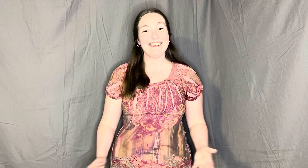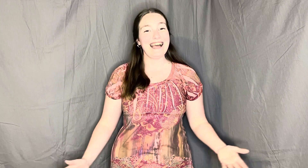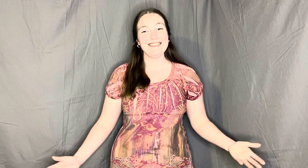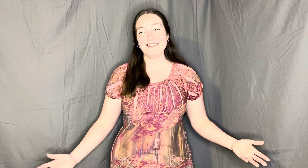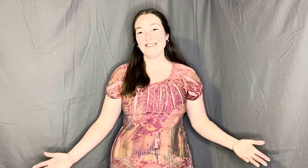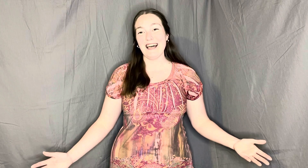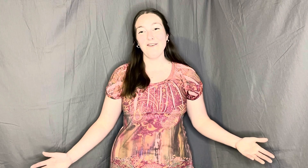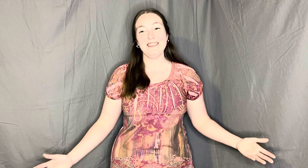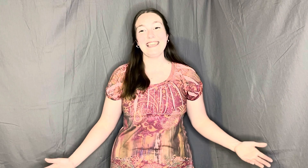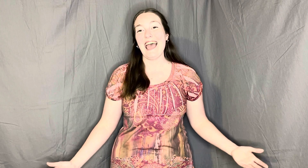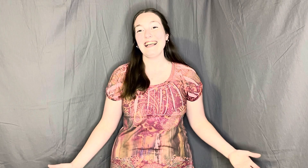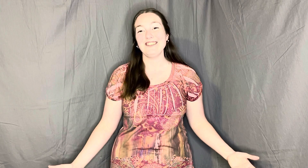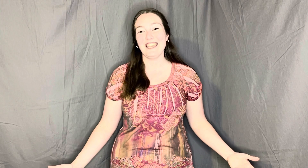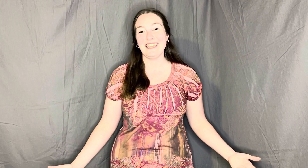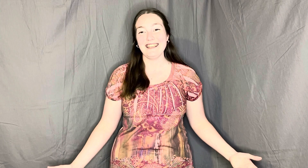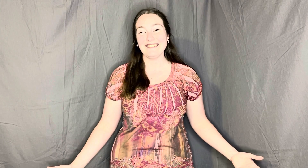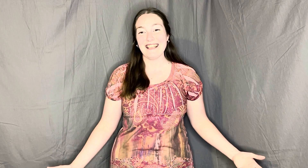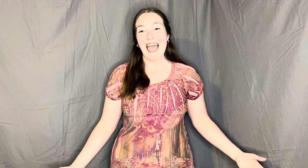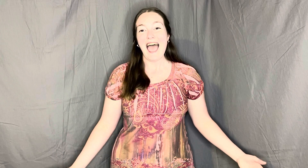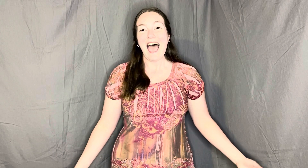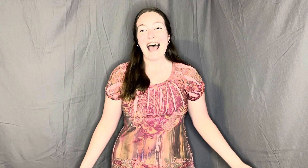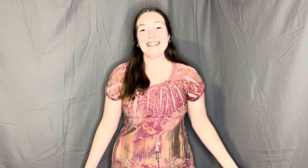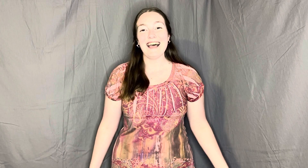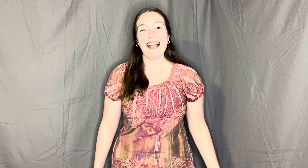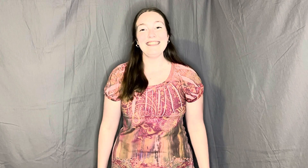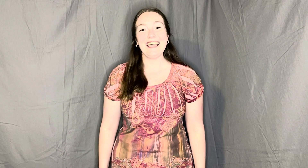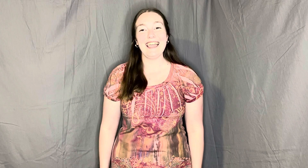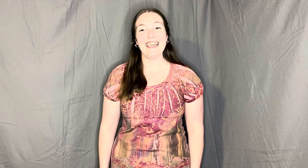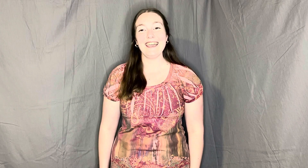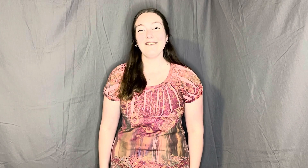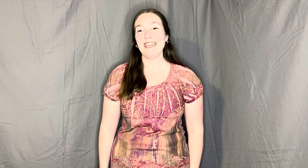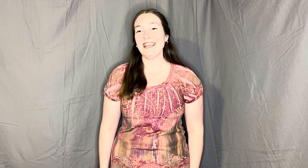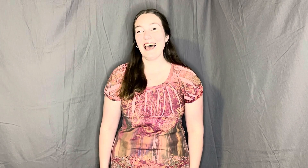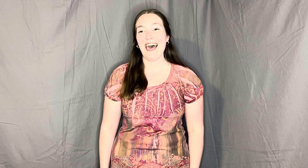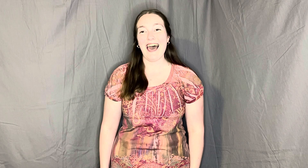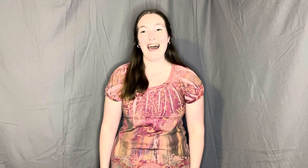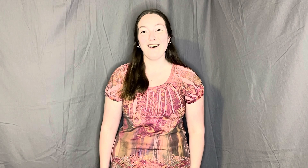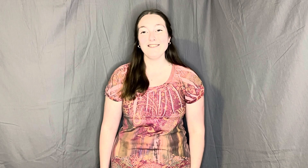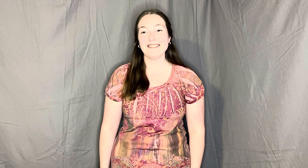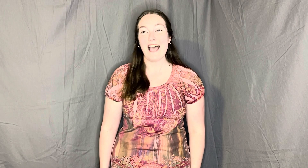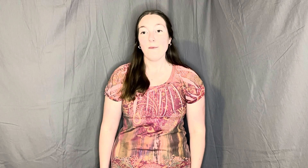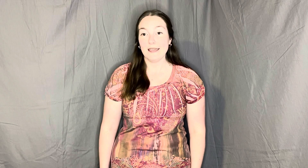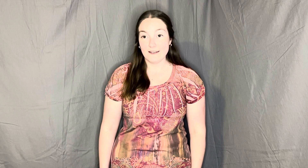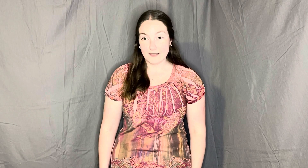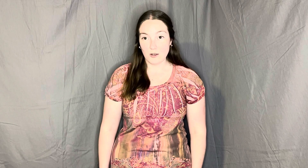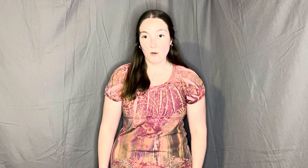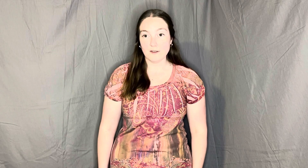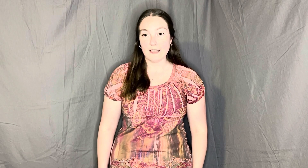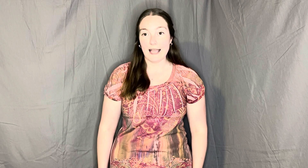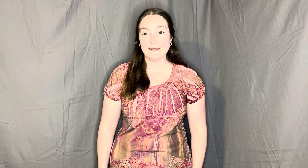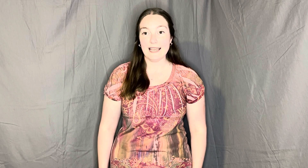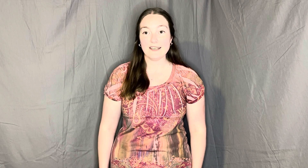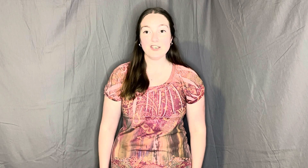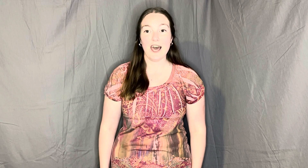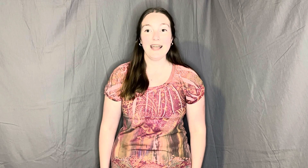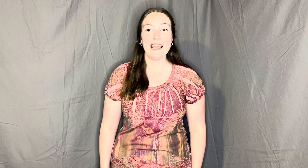cleanses herself in the Ganges. And I live in a house where there's an oversized dictionary